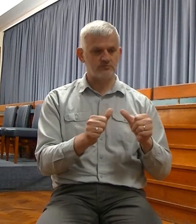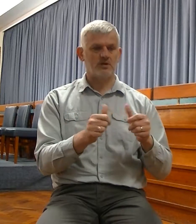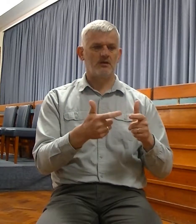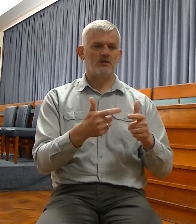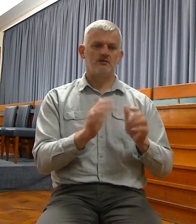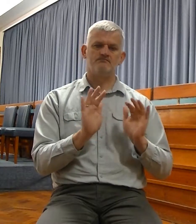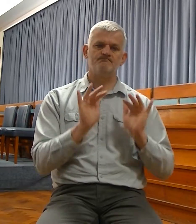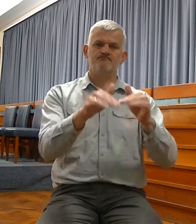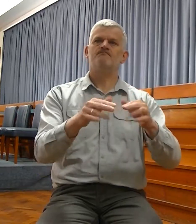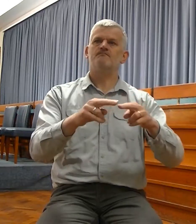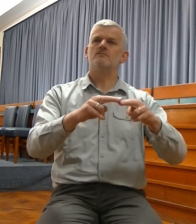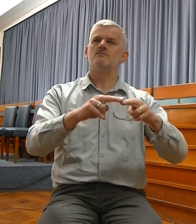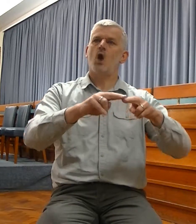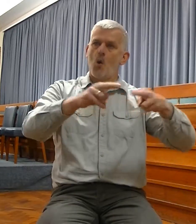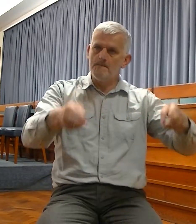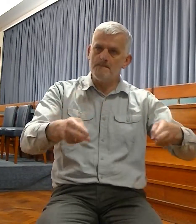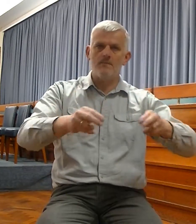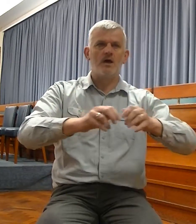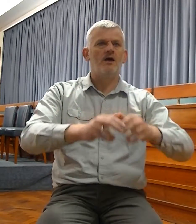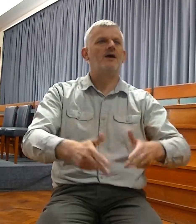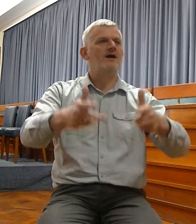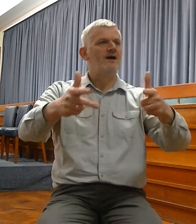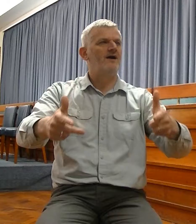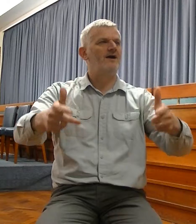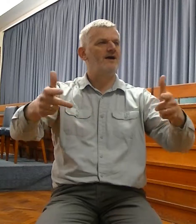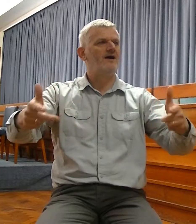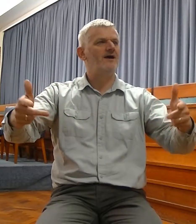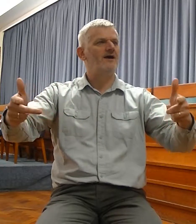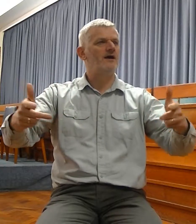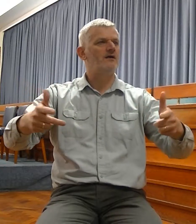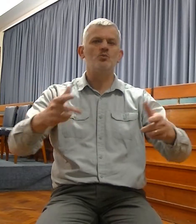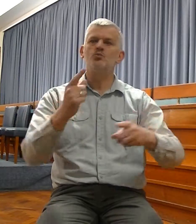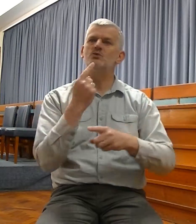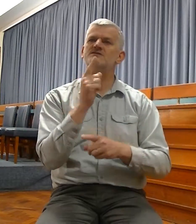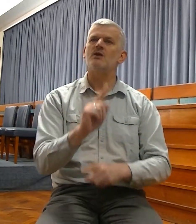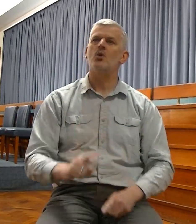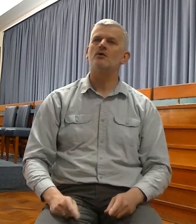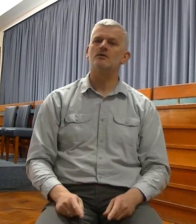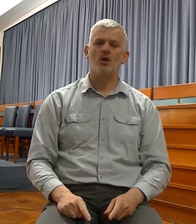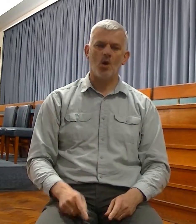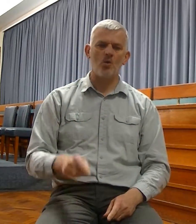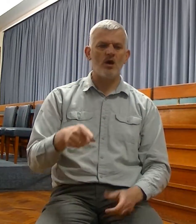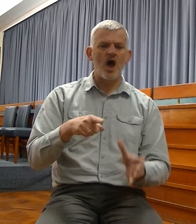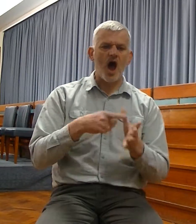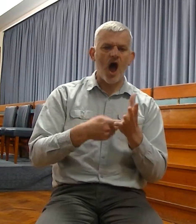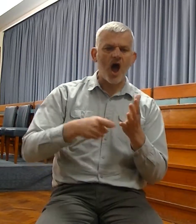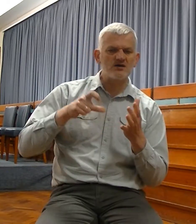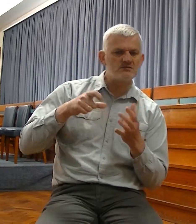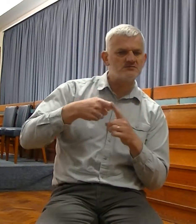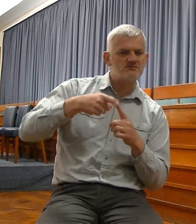said the Lord, they shall say no more the ark of the covenant of the Lord. Why so much was made that